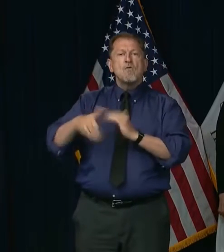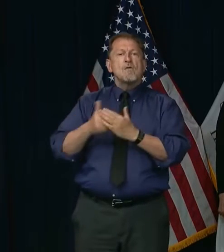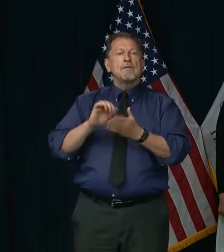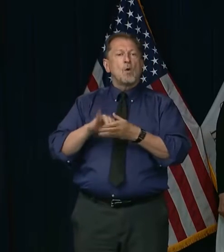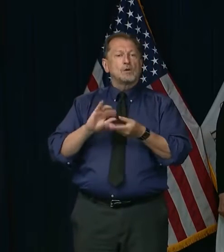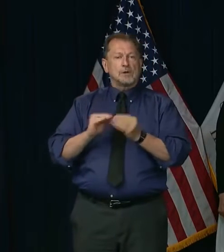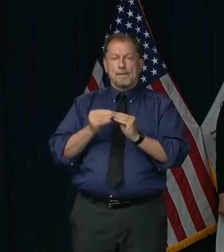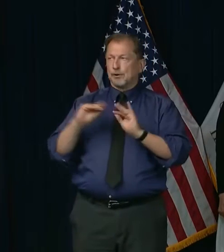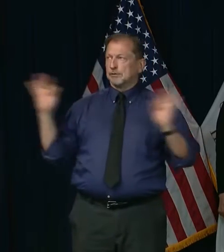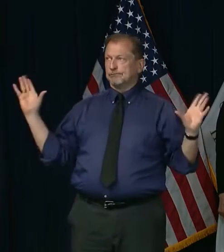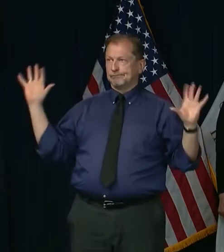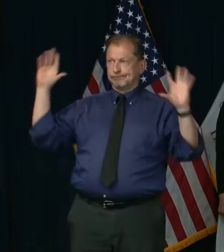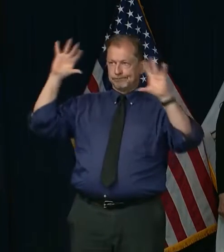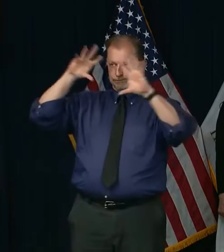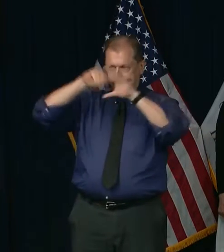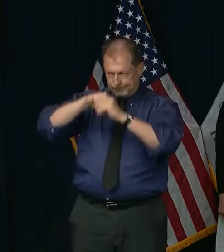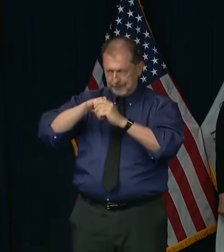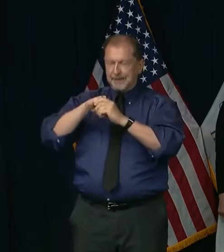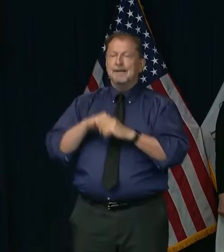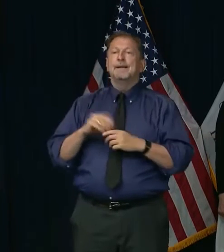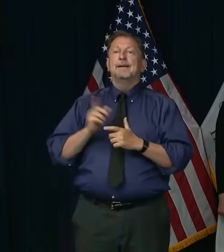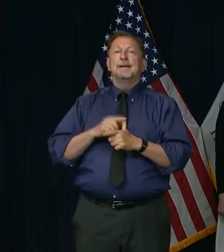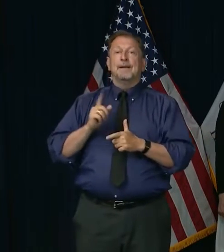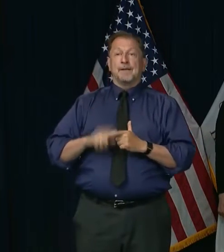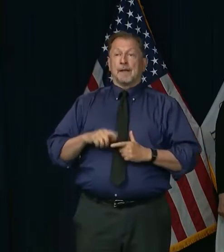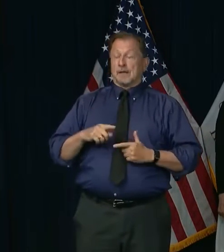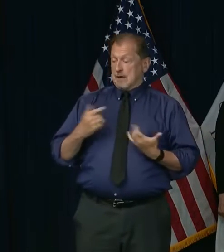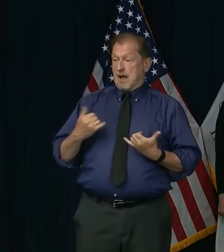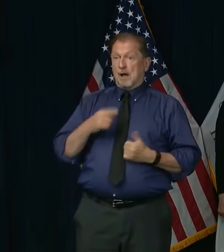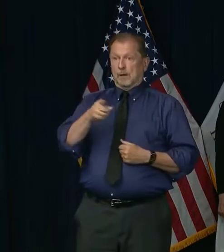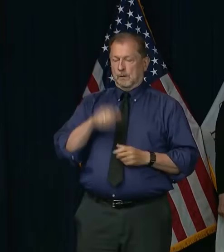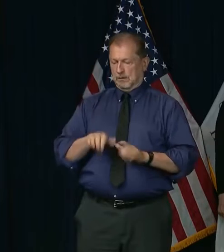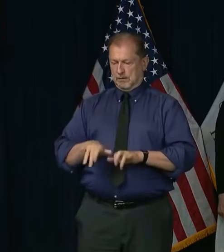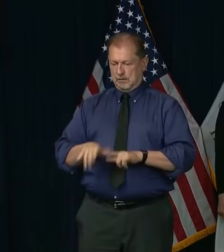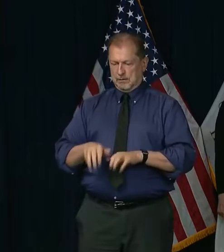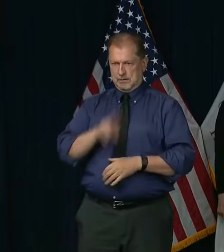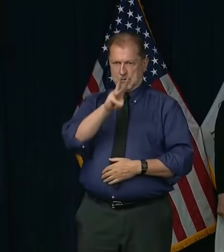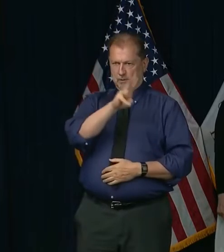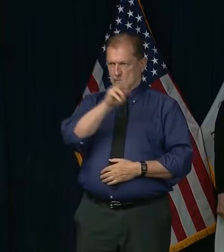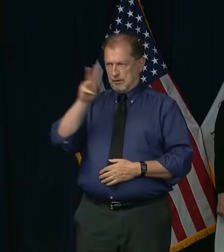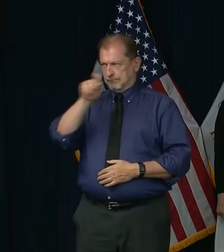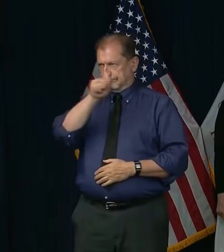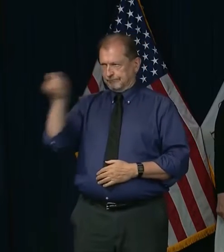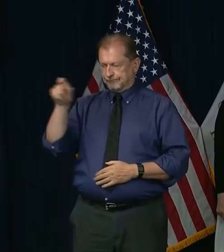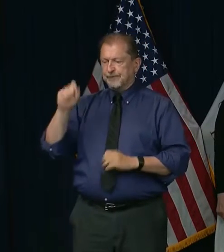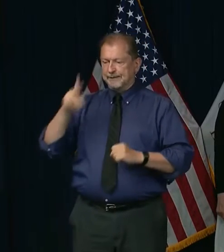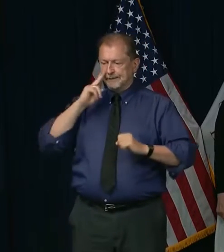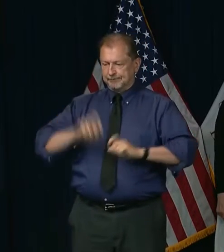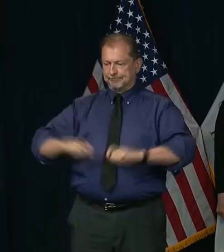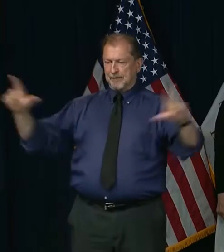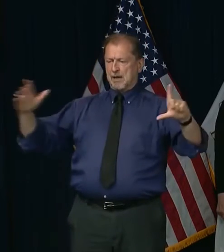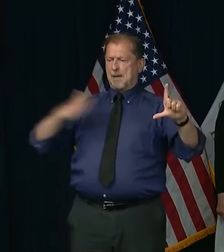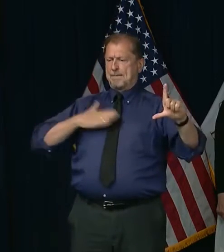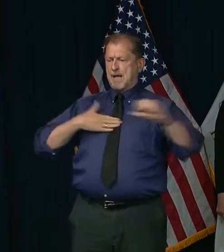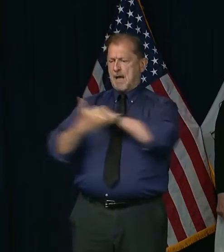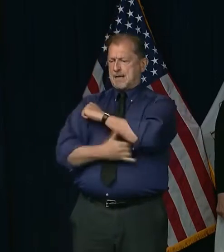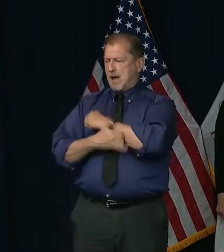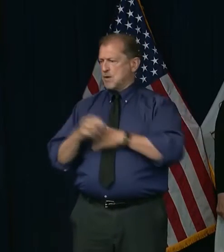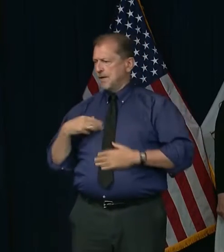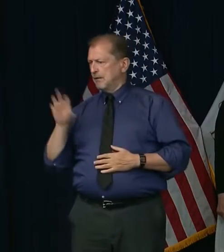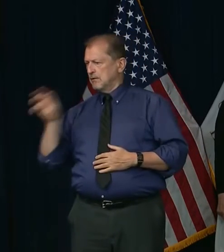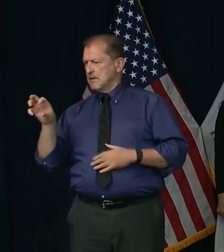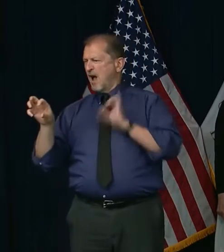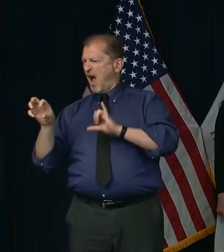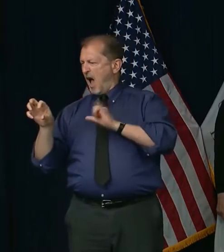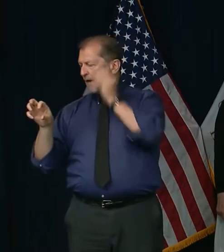these indicators will be on the website. I think they're up now and the map will easily show you the status of your county and any other county you're